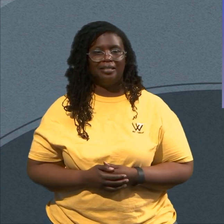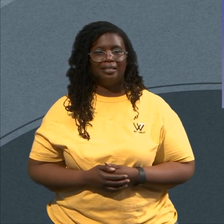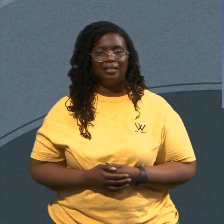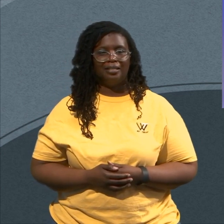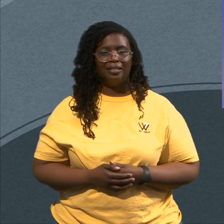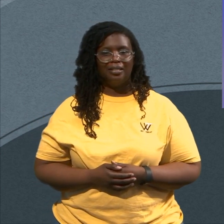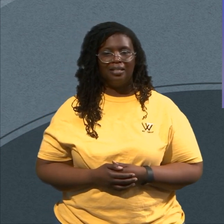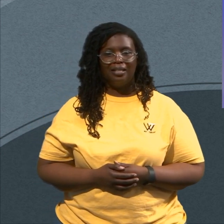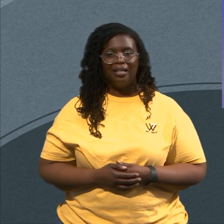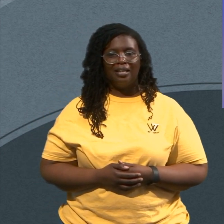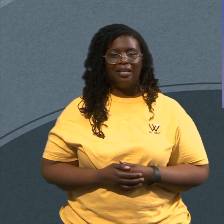Be Exalted